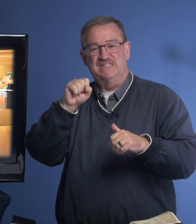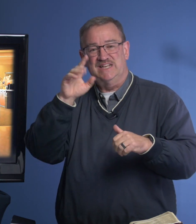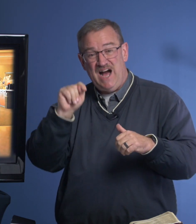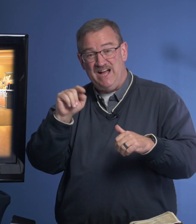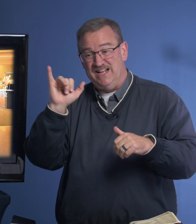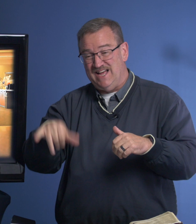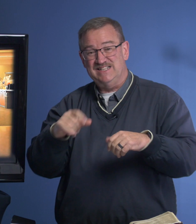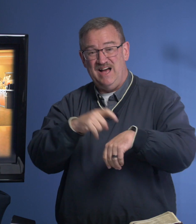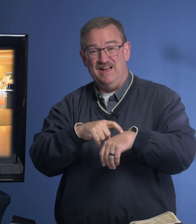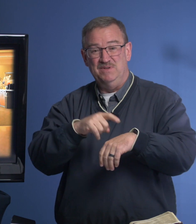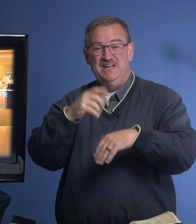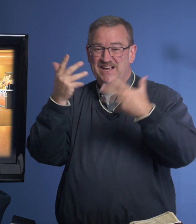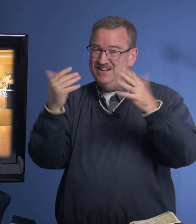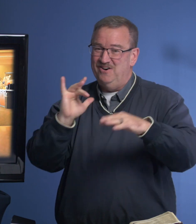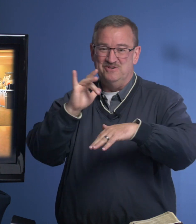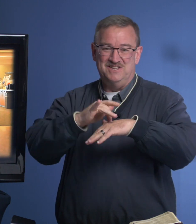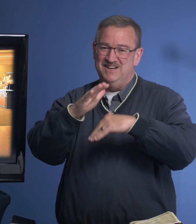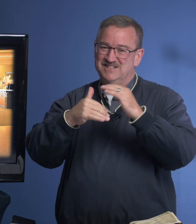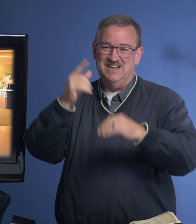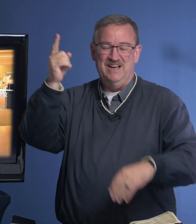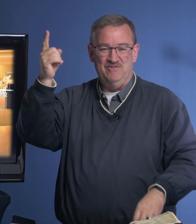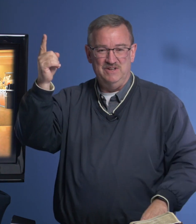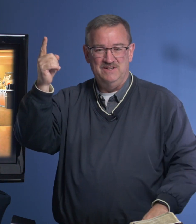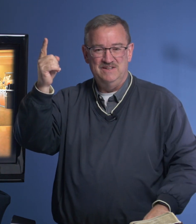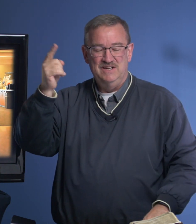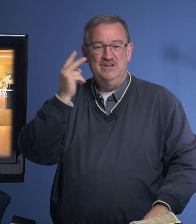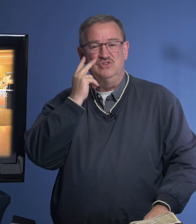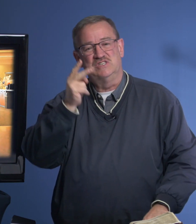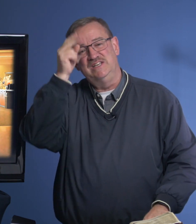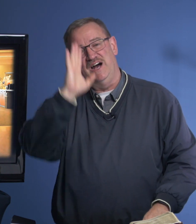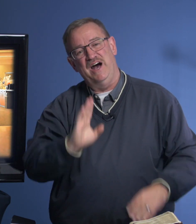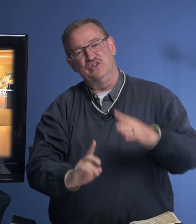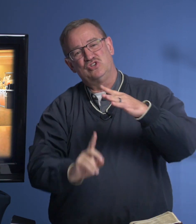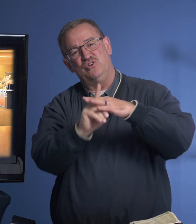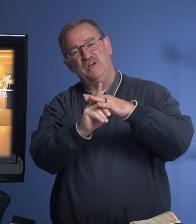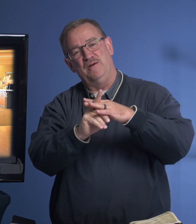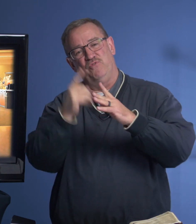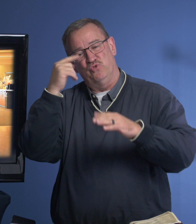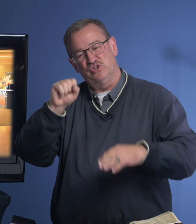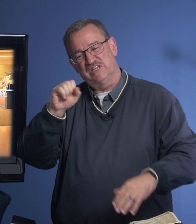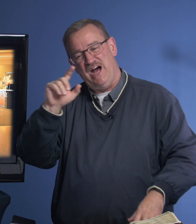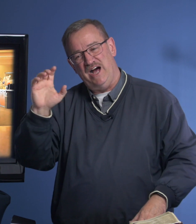Scott, at that time, he'd already touched heaven. You see, God showed up for Scott